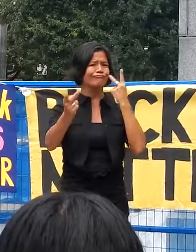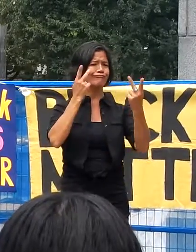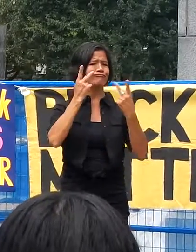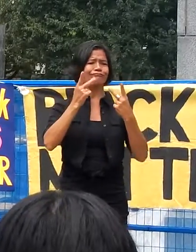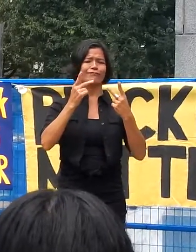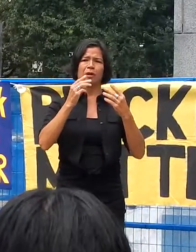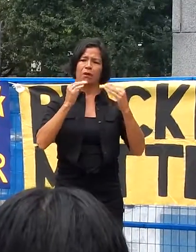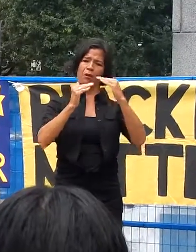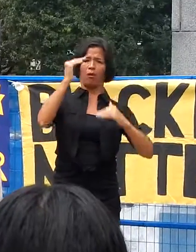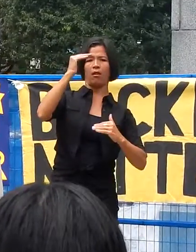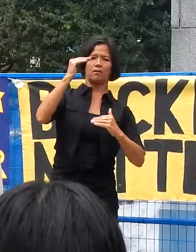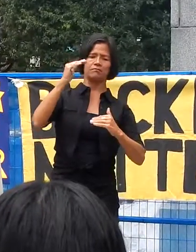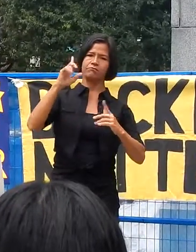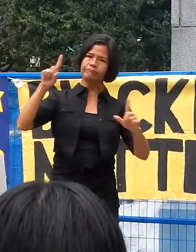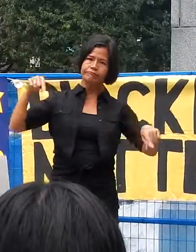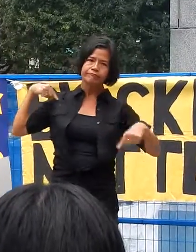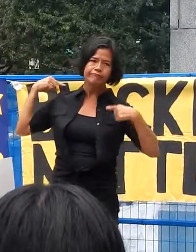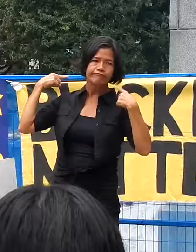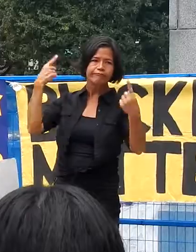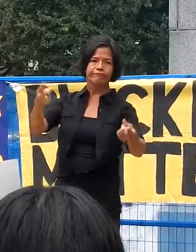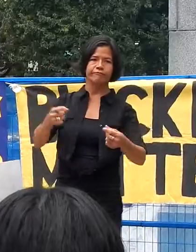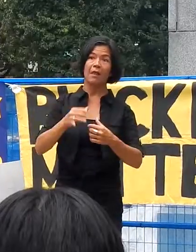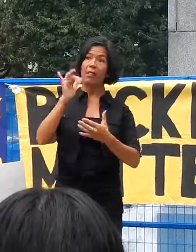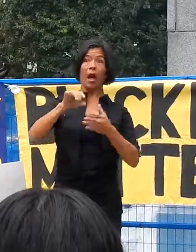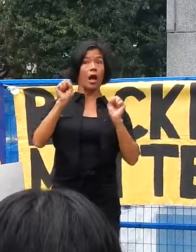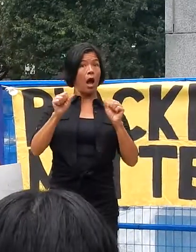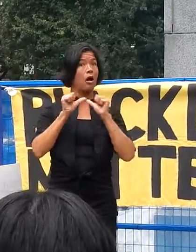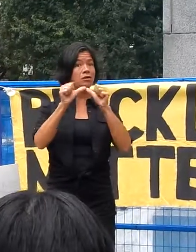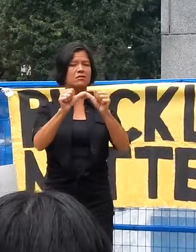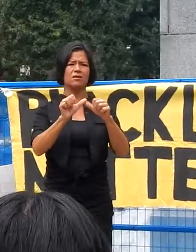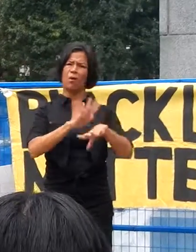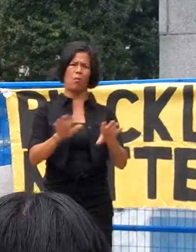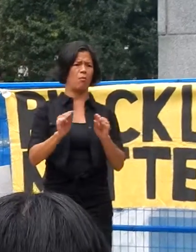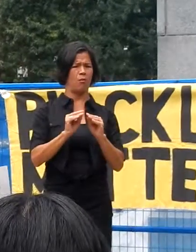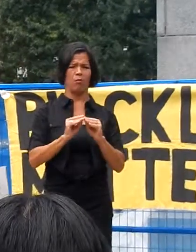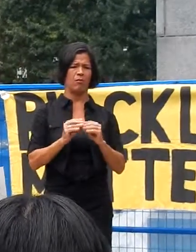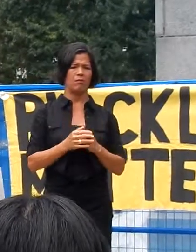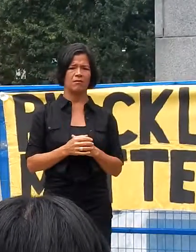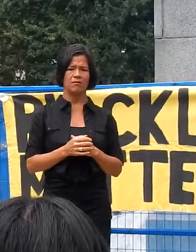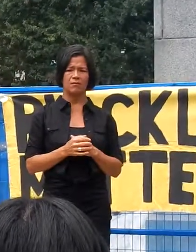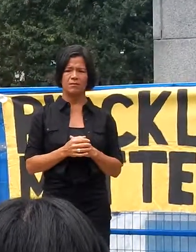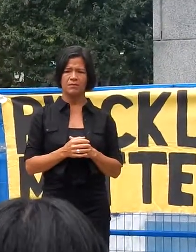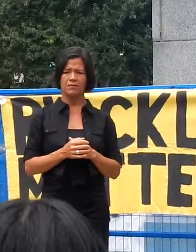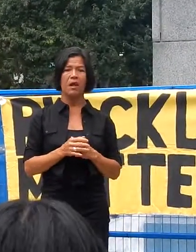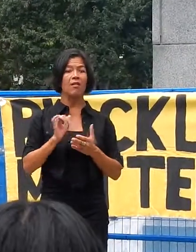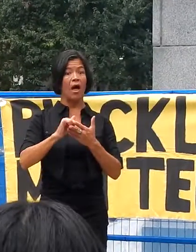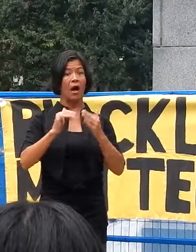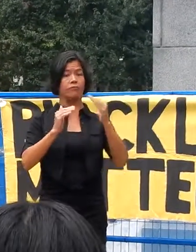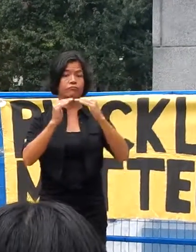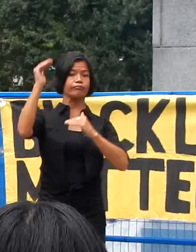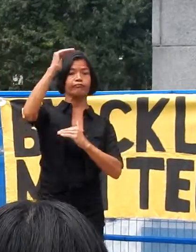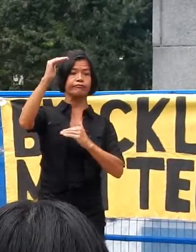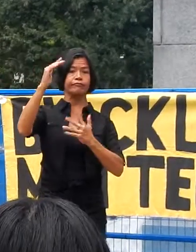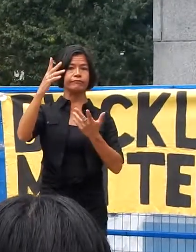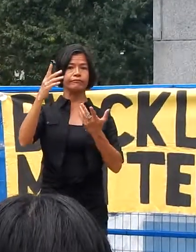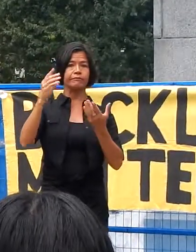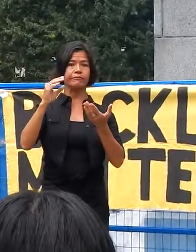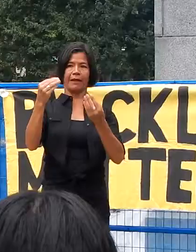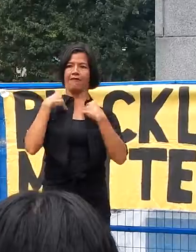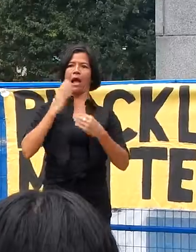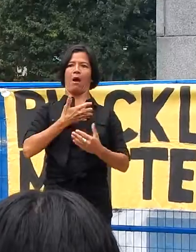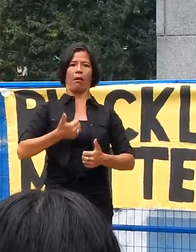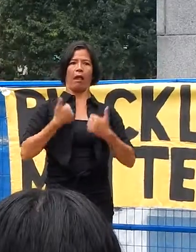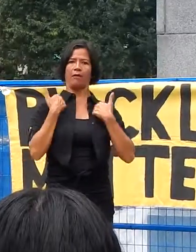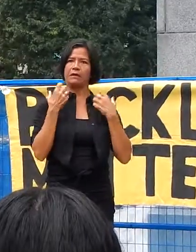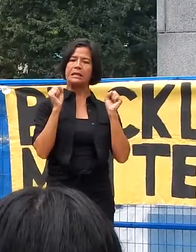No longer sustainable. Live our lives in vulnerability. Our